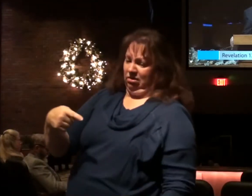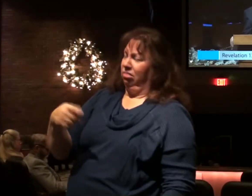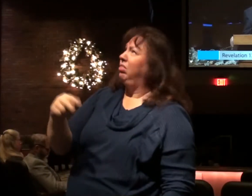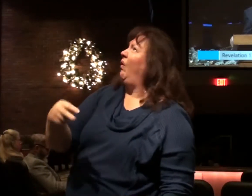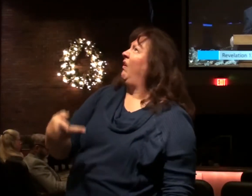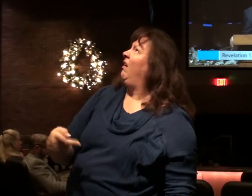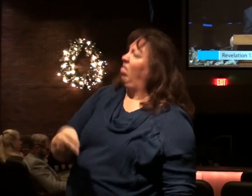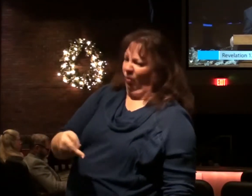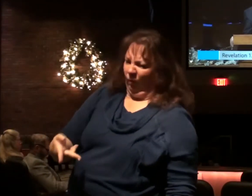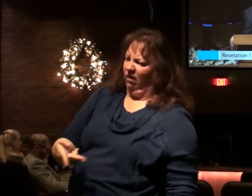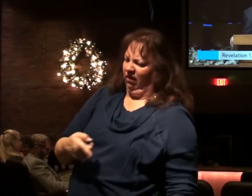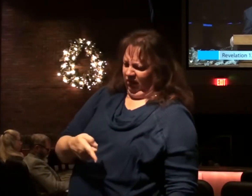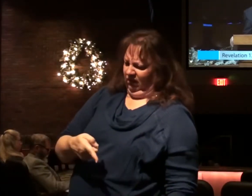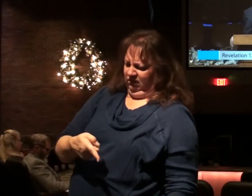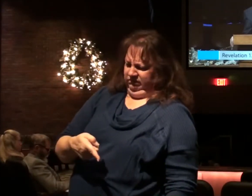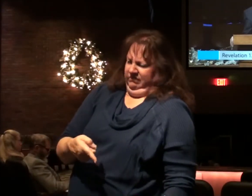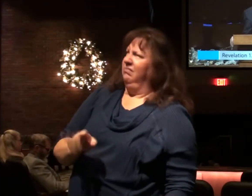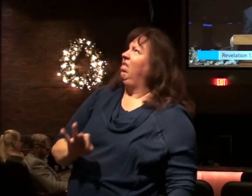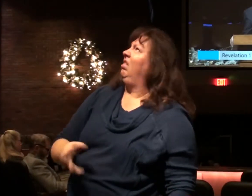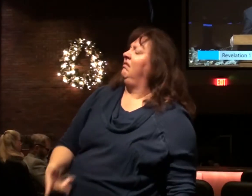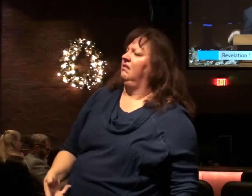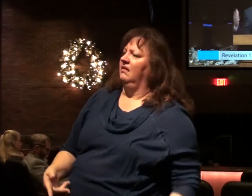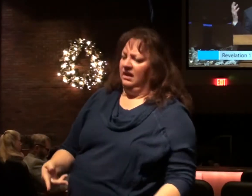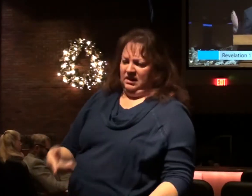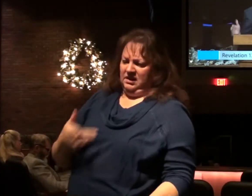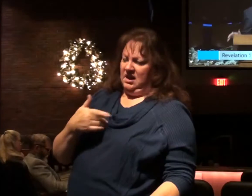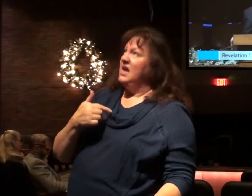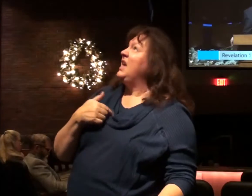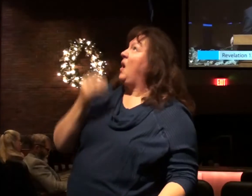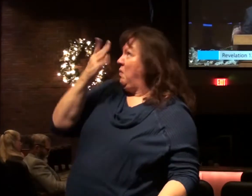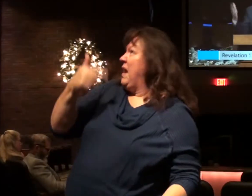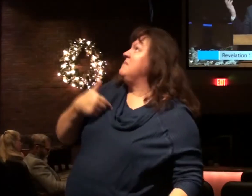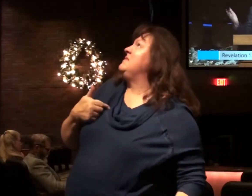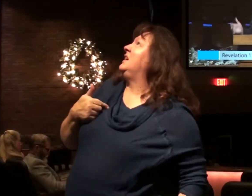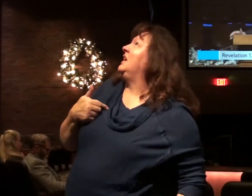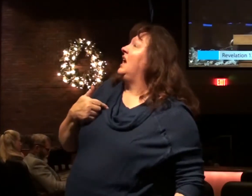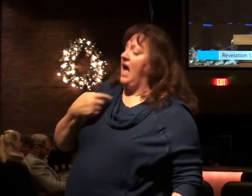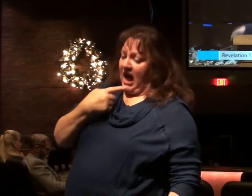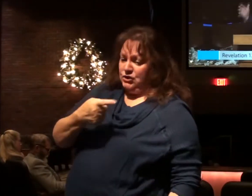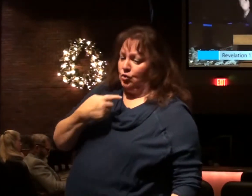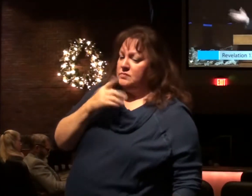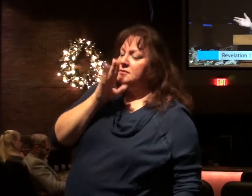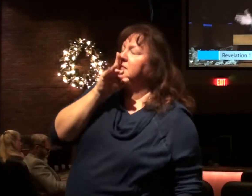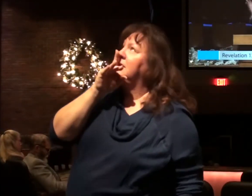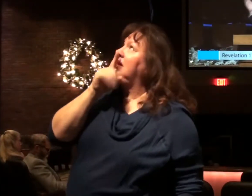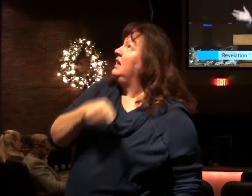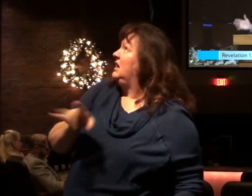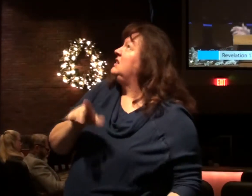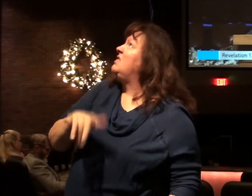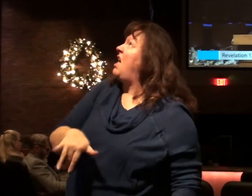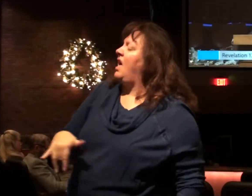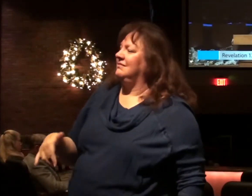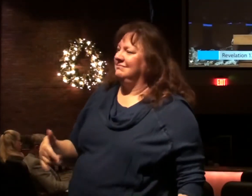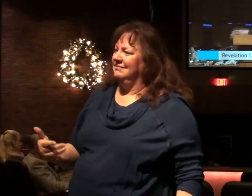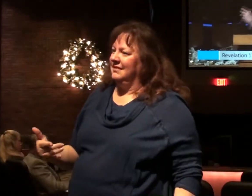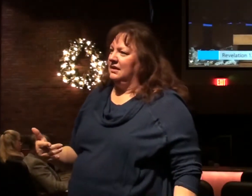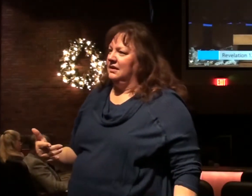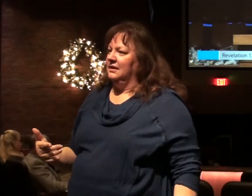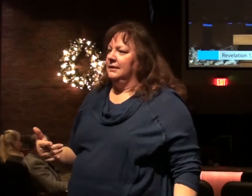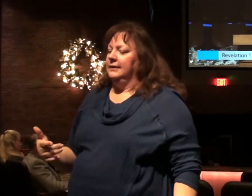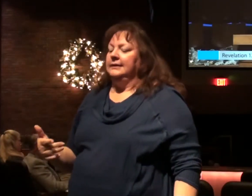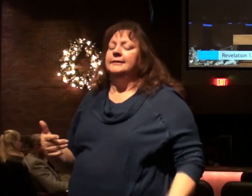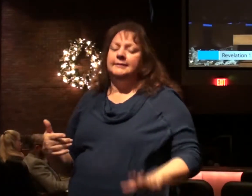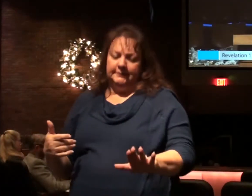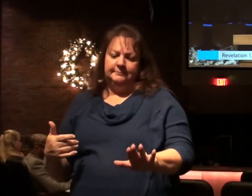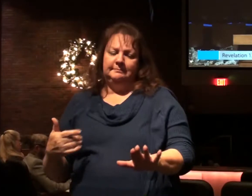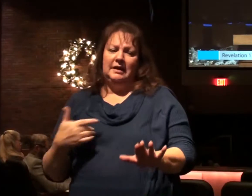doesn't seem like much of your child to me. He did what I wanted. He said what I wanted. He practiced what? The Christ is